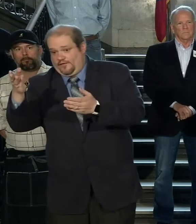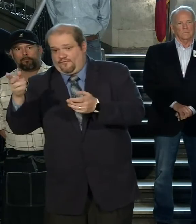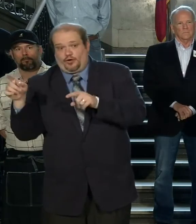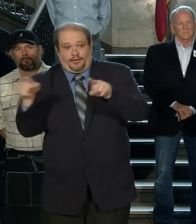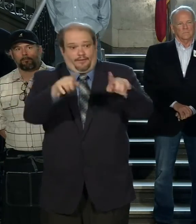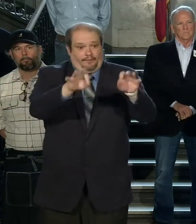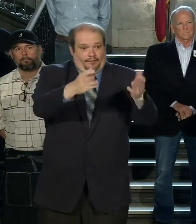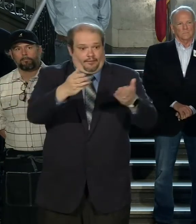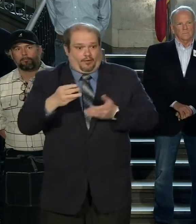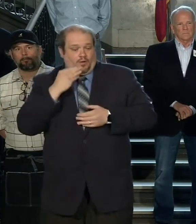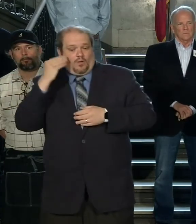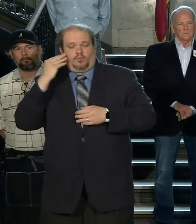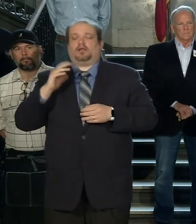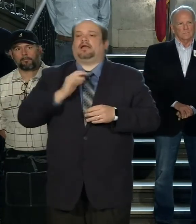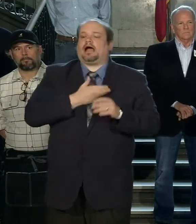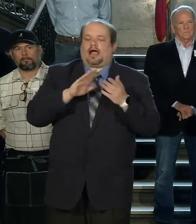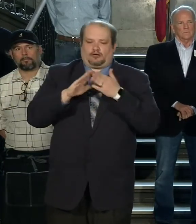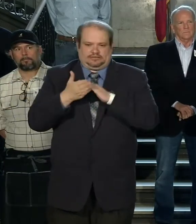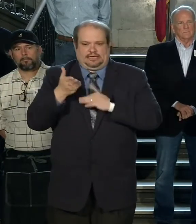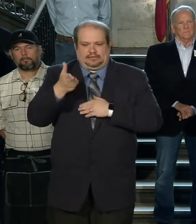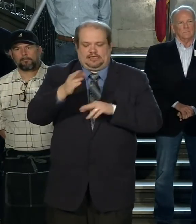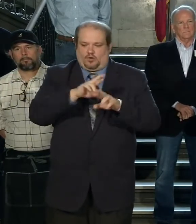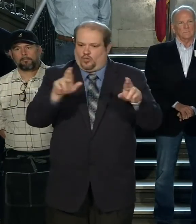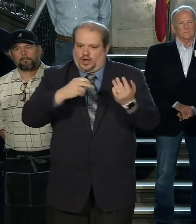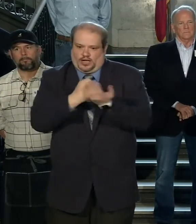extra help that our city stands there to be helpful.